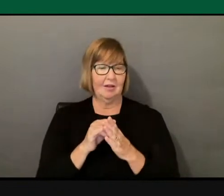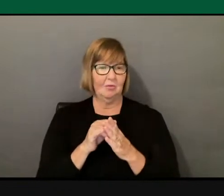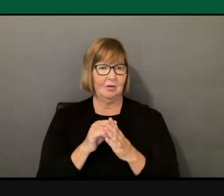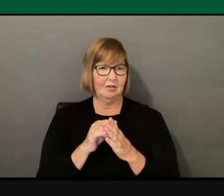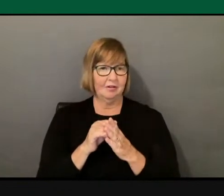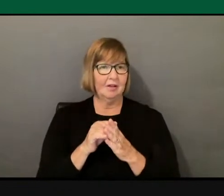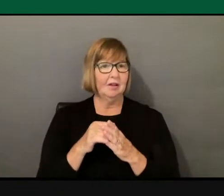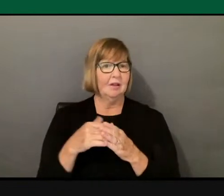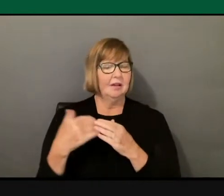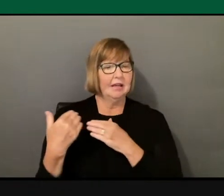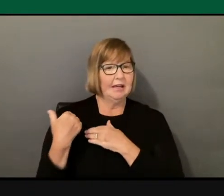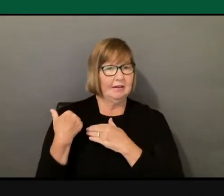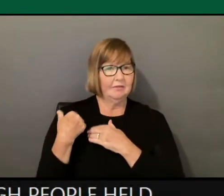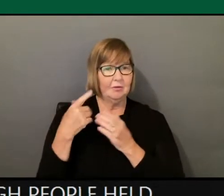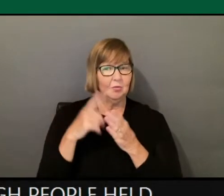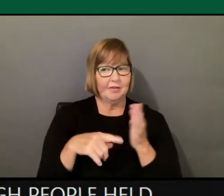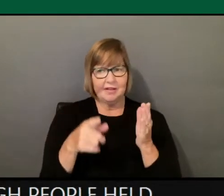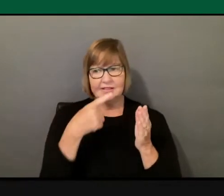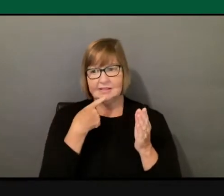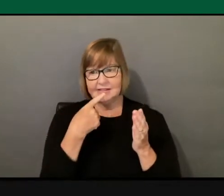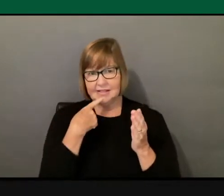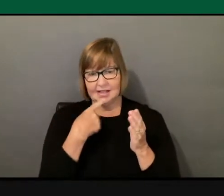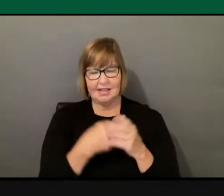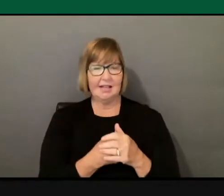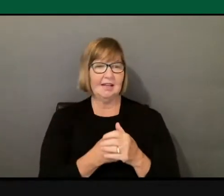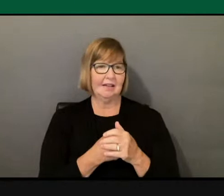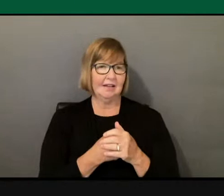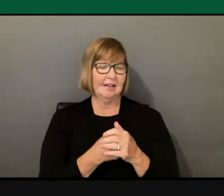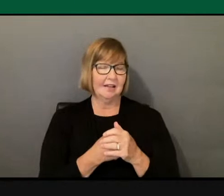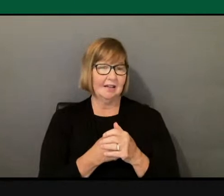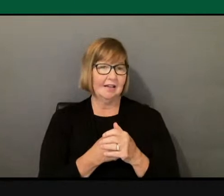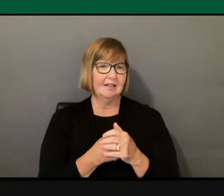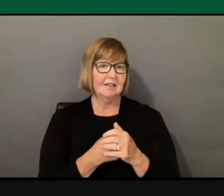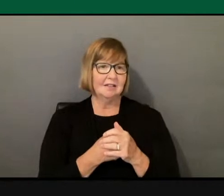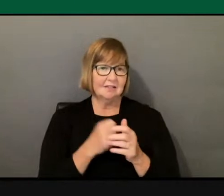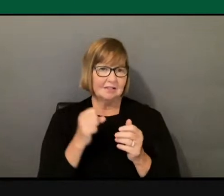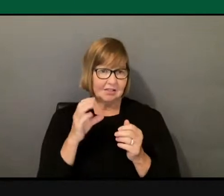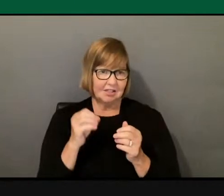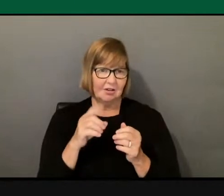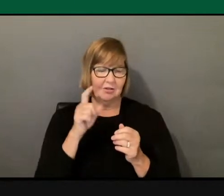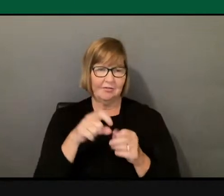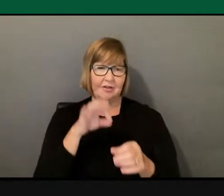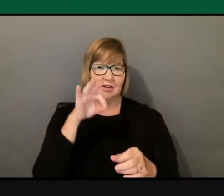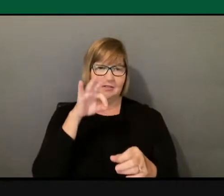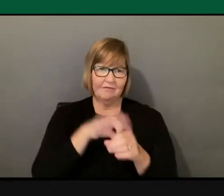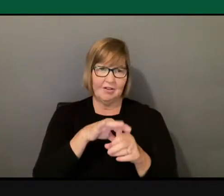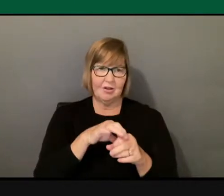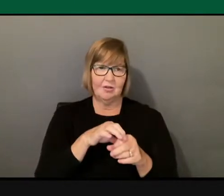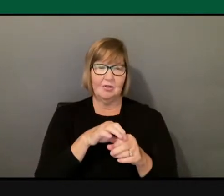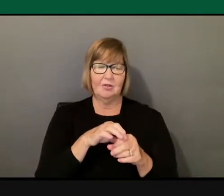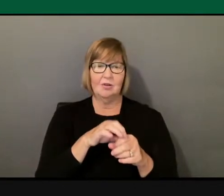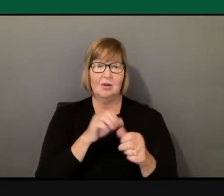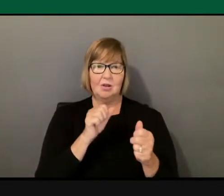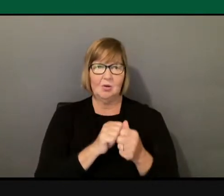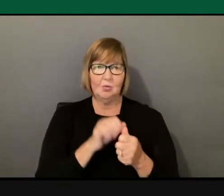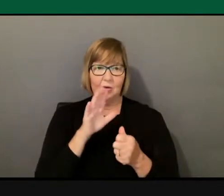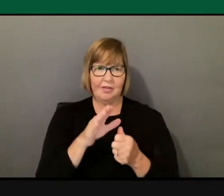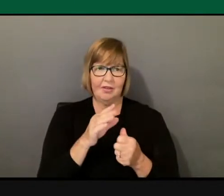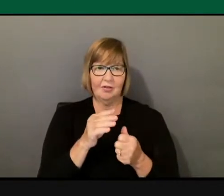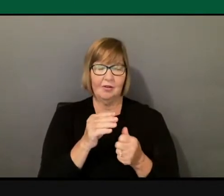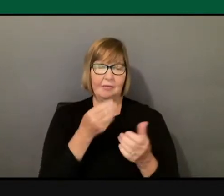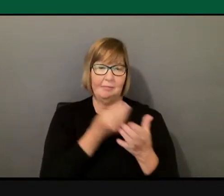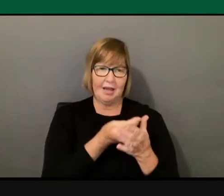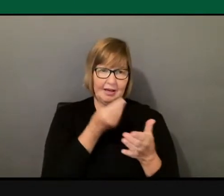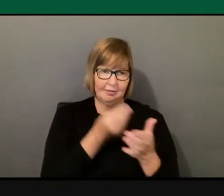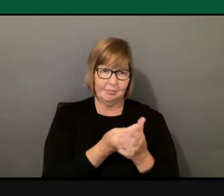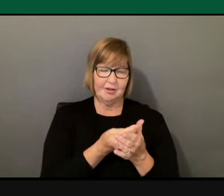And so if we want to hold people accountable, vote with your ballot, vote with your pocketbook, and vote with